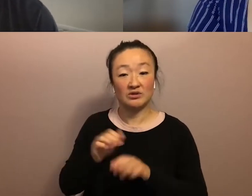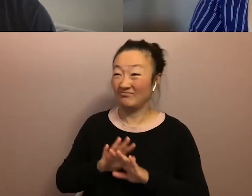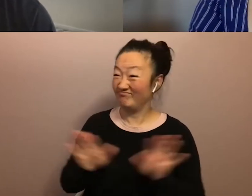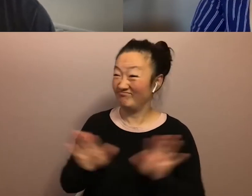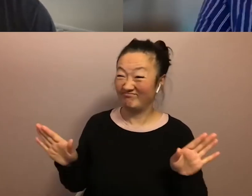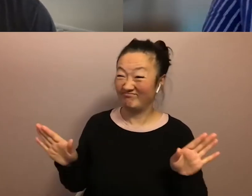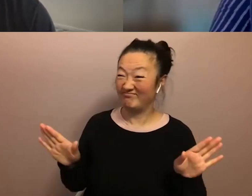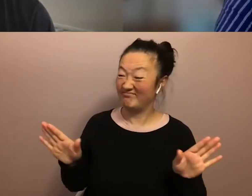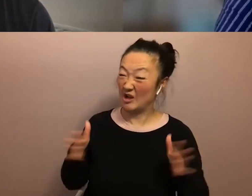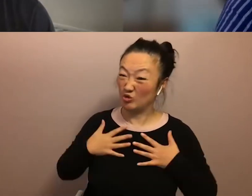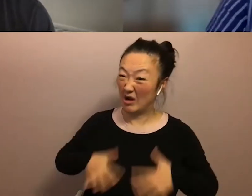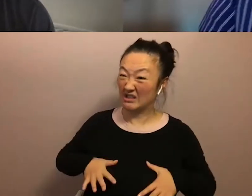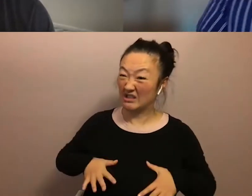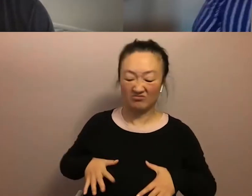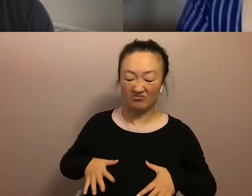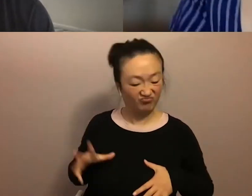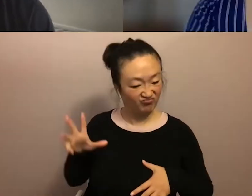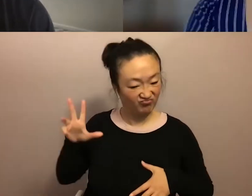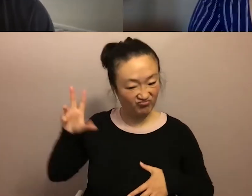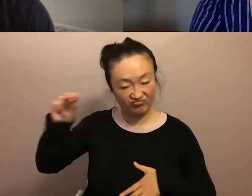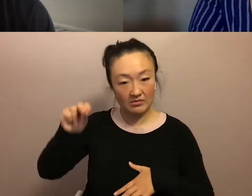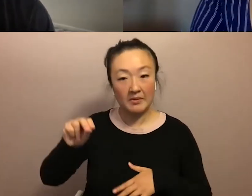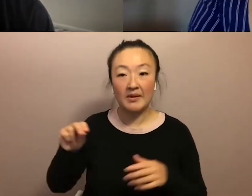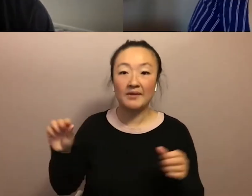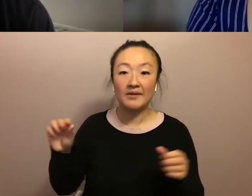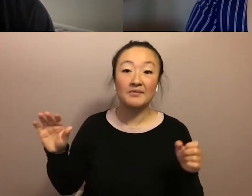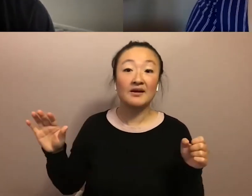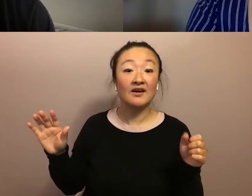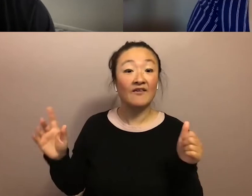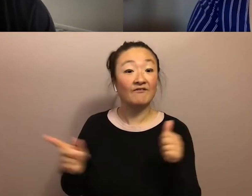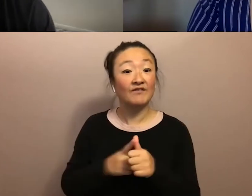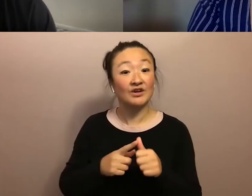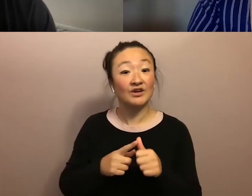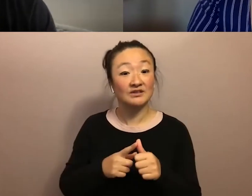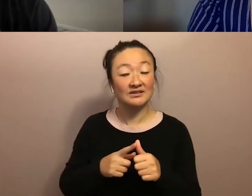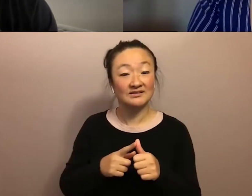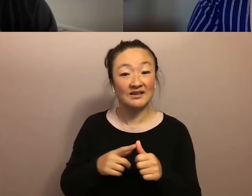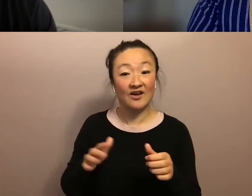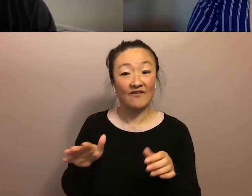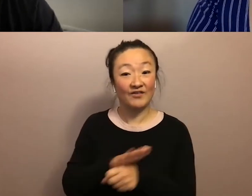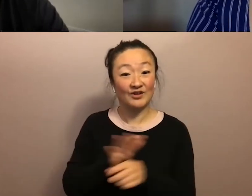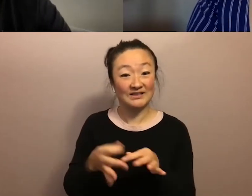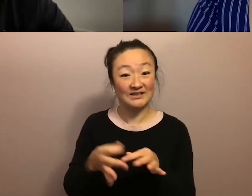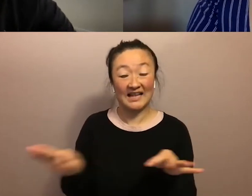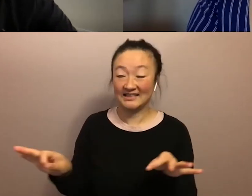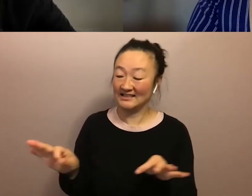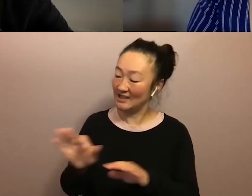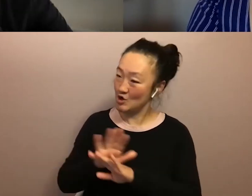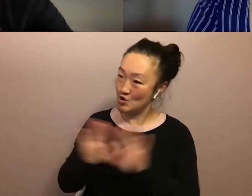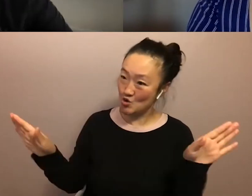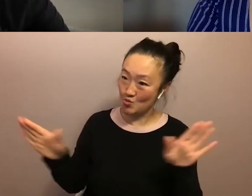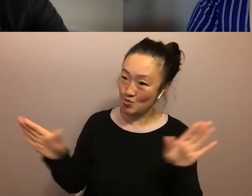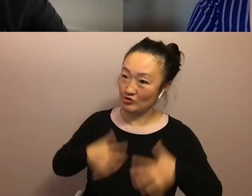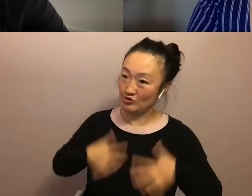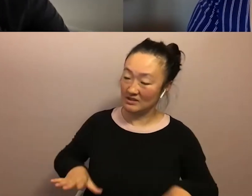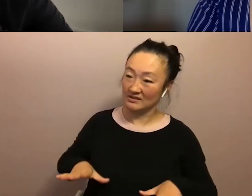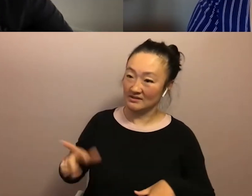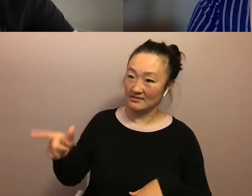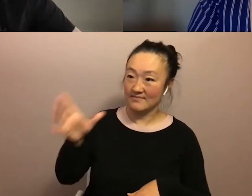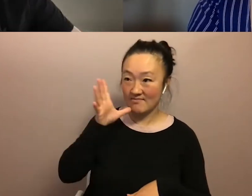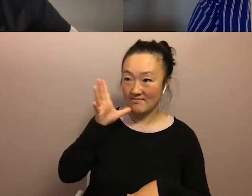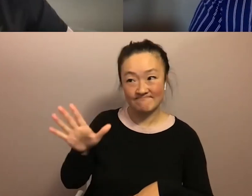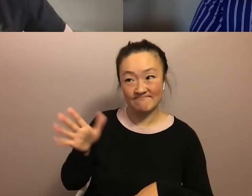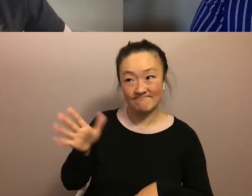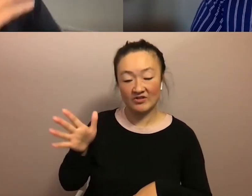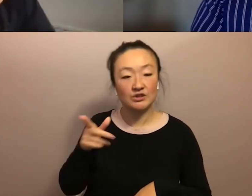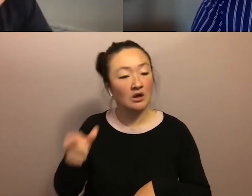Um, it's probably like my full first sentence was no more dresses, mom, which was admittedly really devastating for her, but she